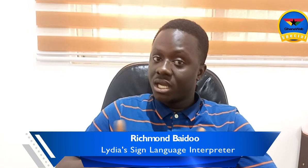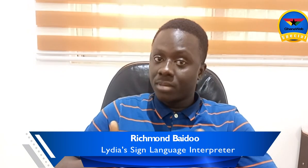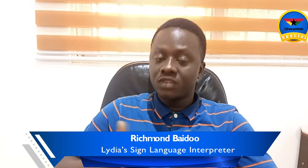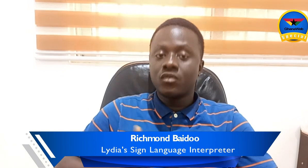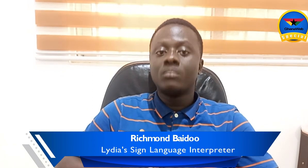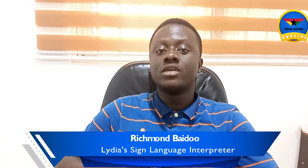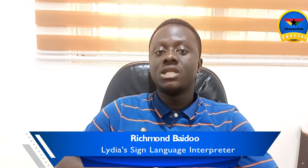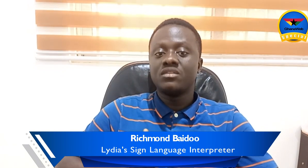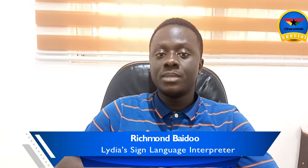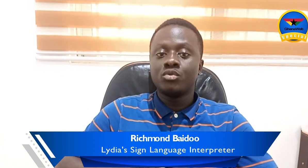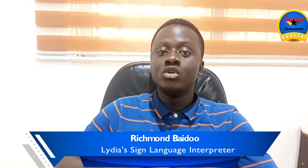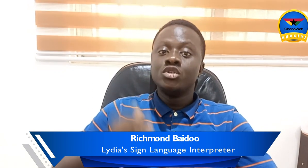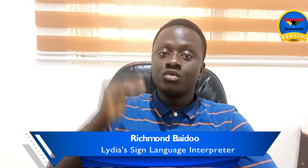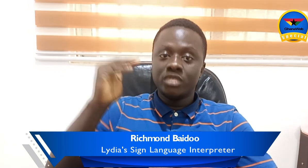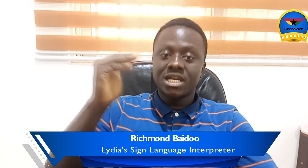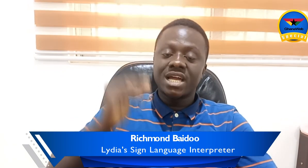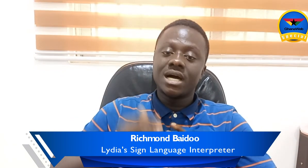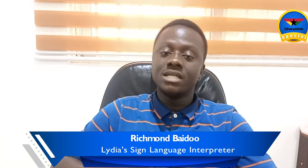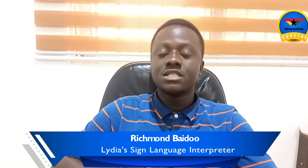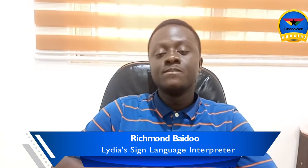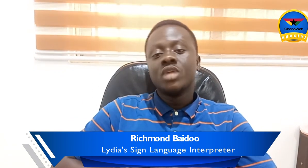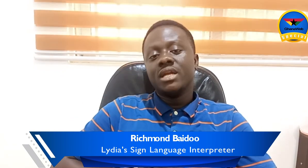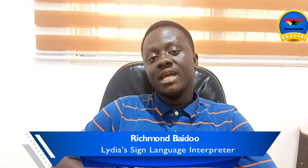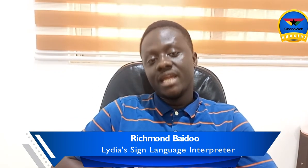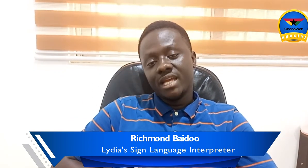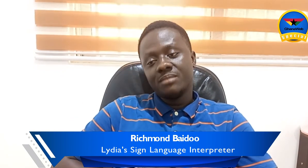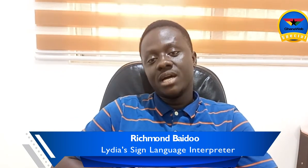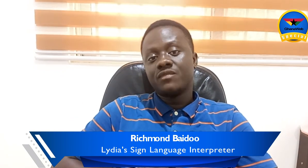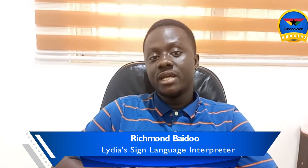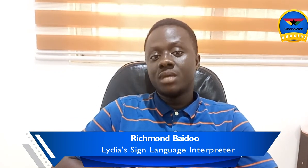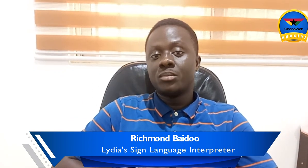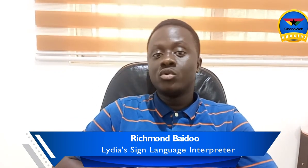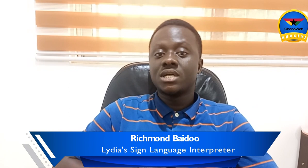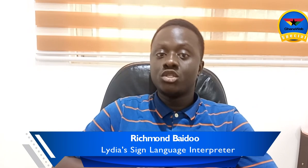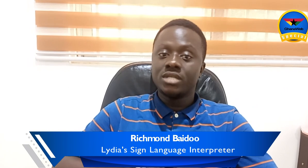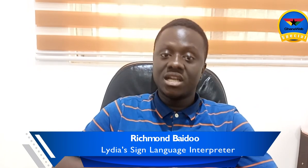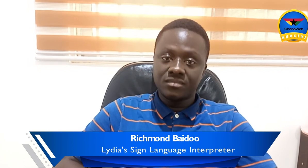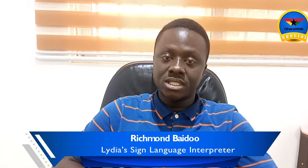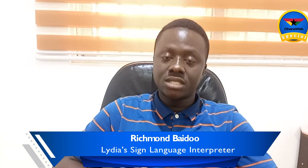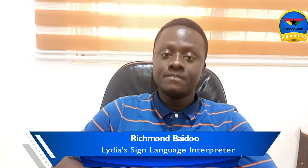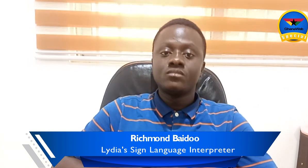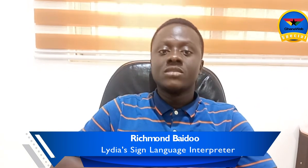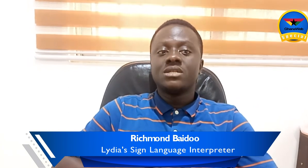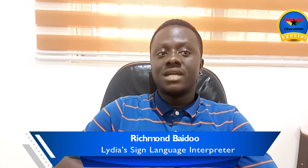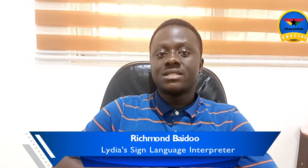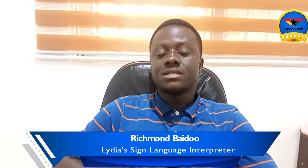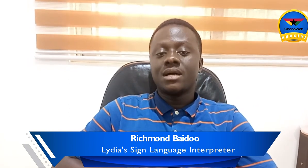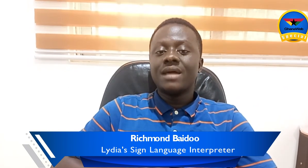platform for deaf people to reach higher hearts. And then again, my final proposal is to the cabinet that I